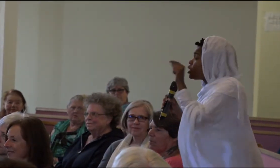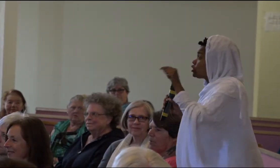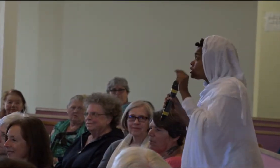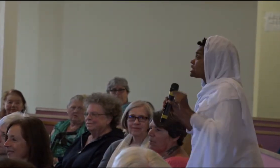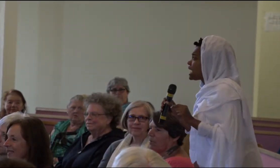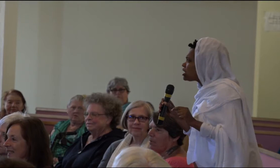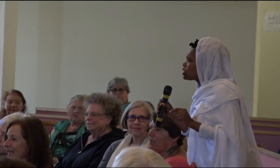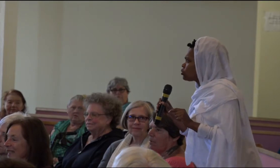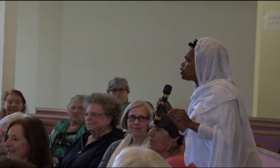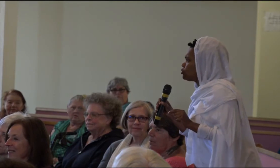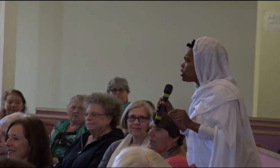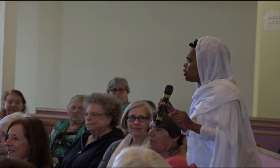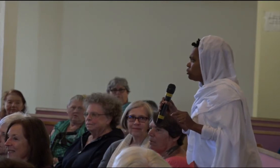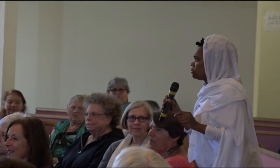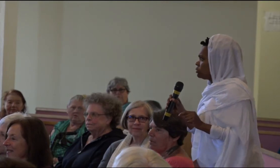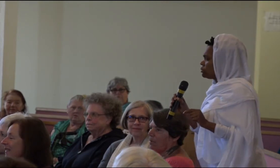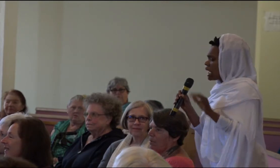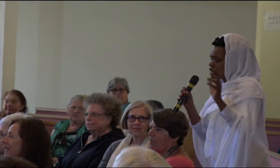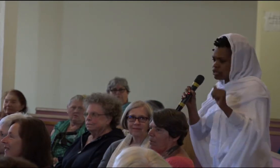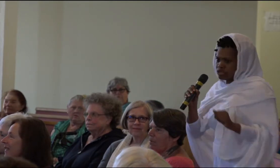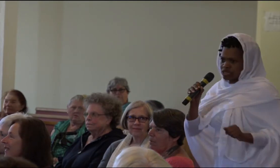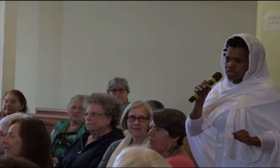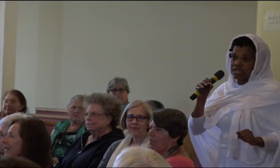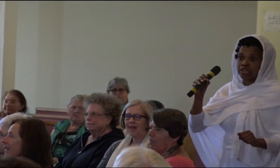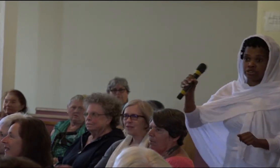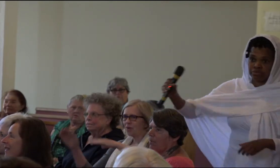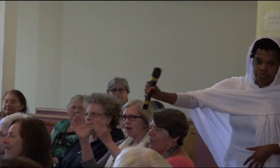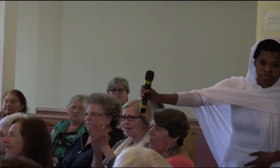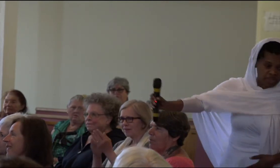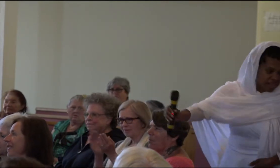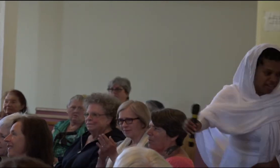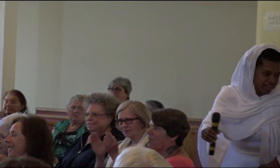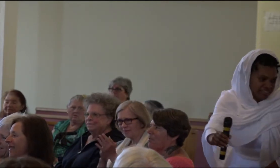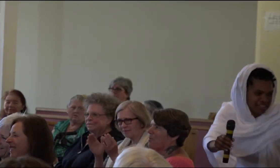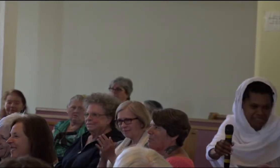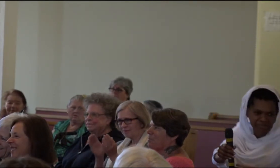stage, I want you to tell us what you know. Hallelujah, Jesus. Thank you.